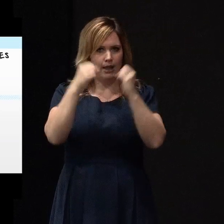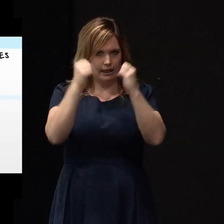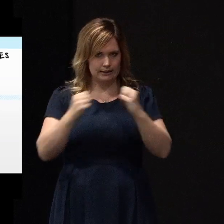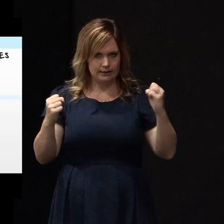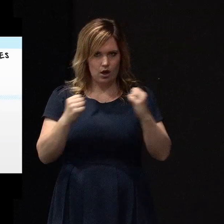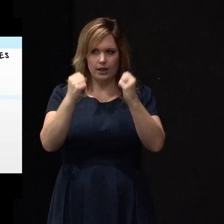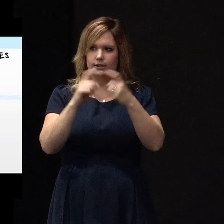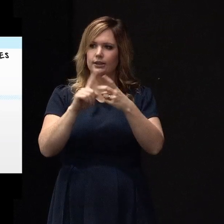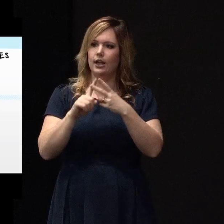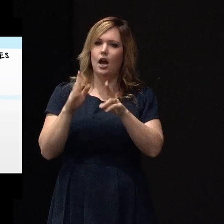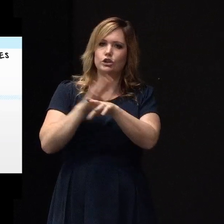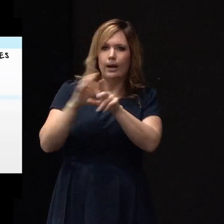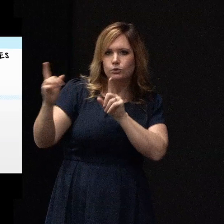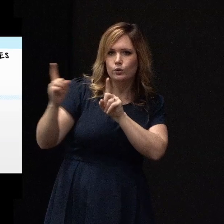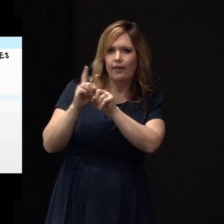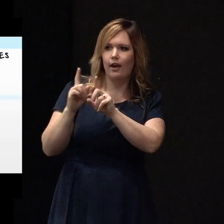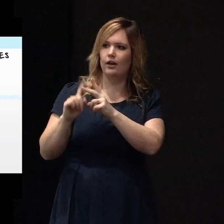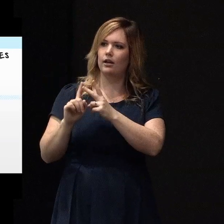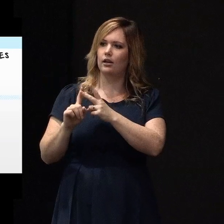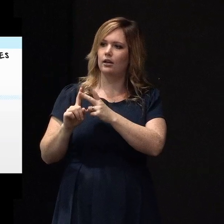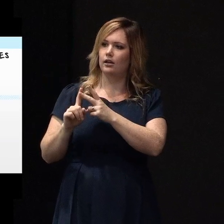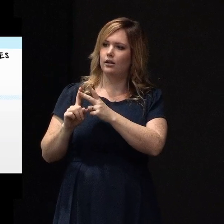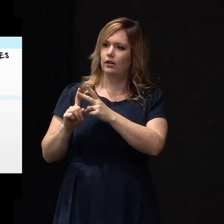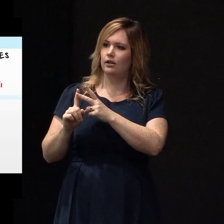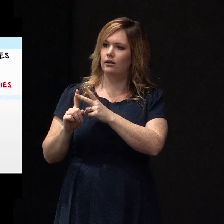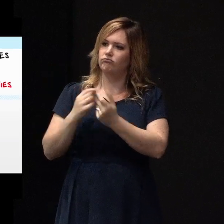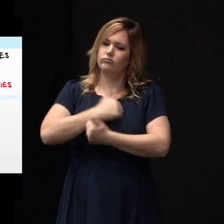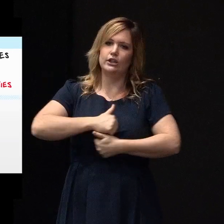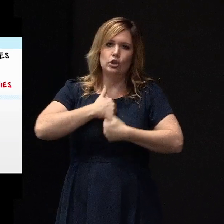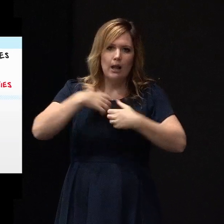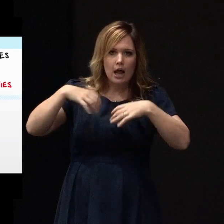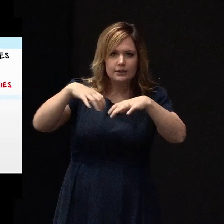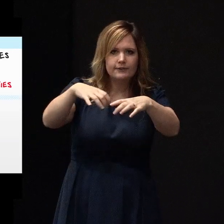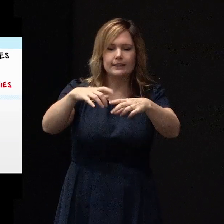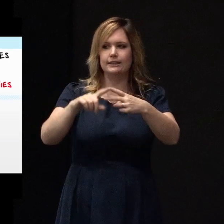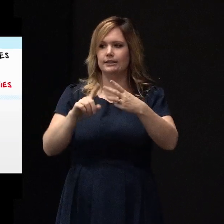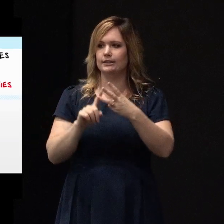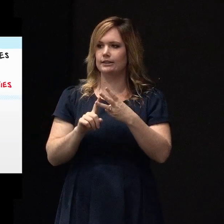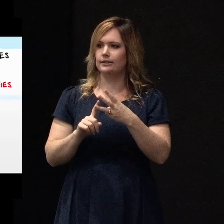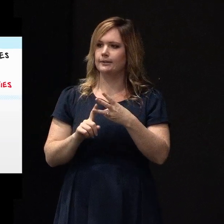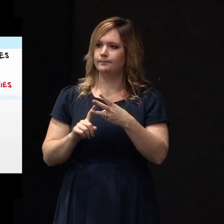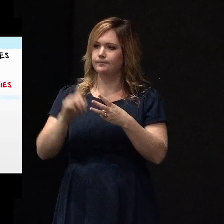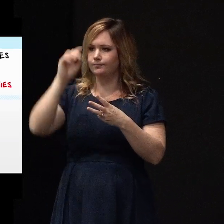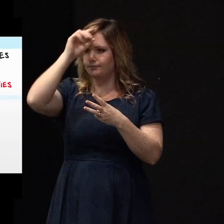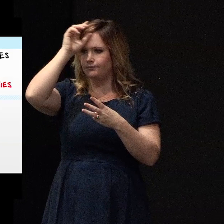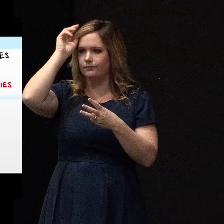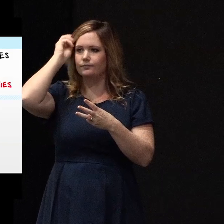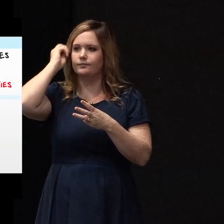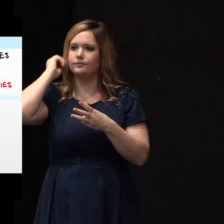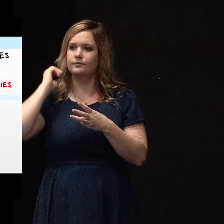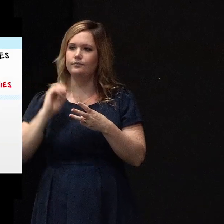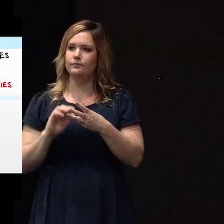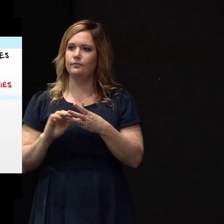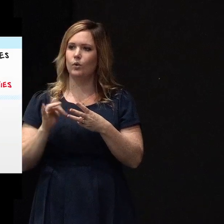time together, time doing enjoyable activities activities but even just the regular